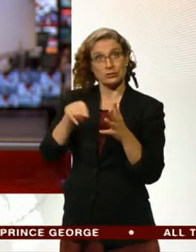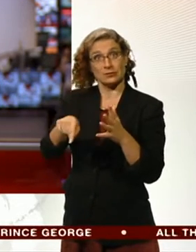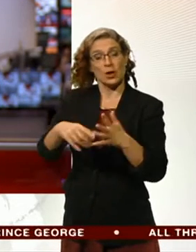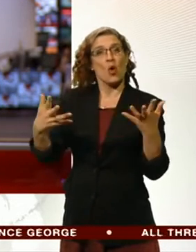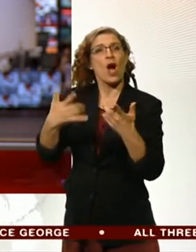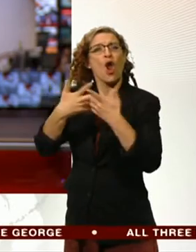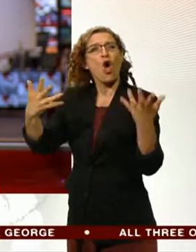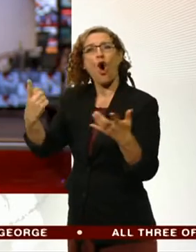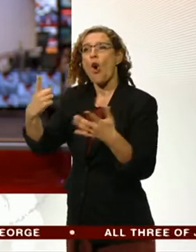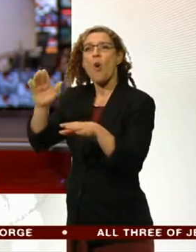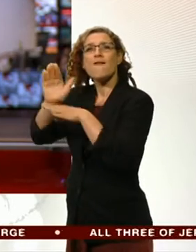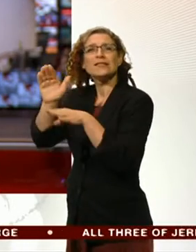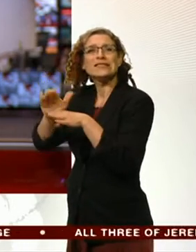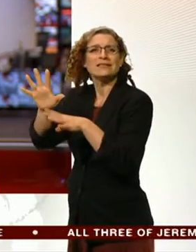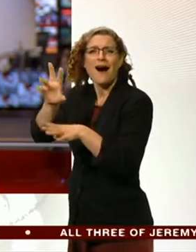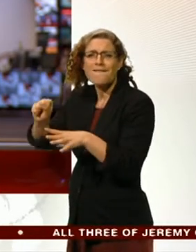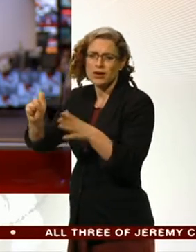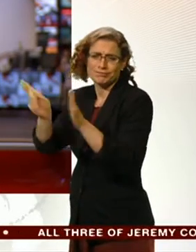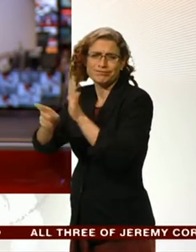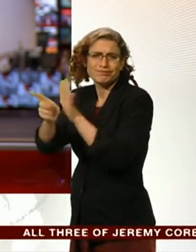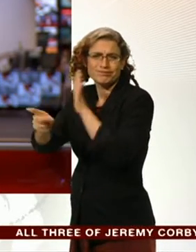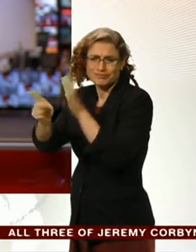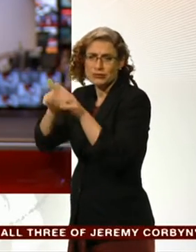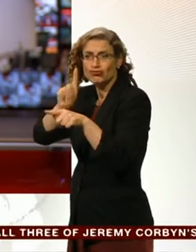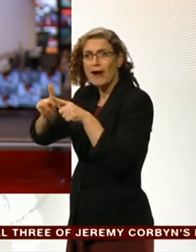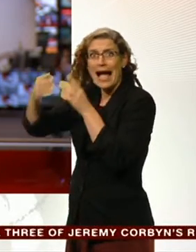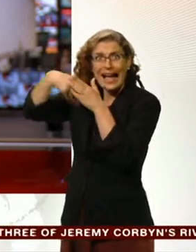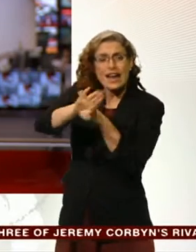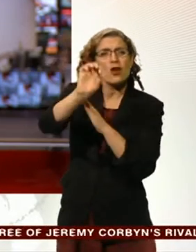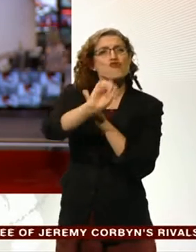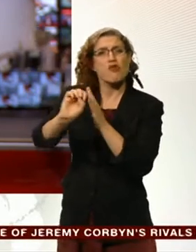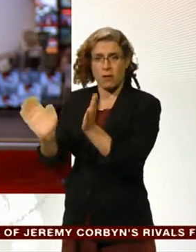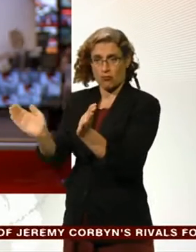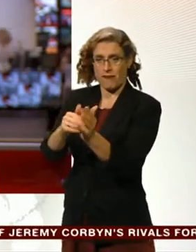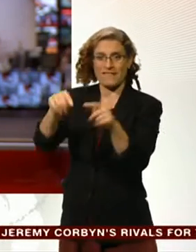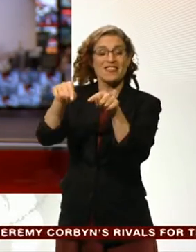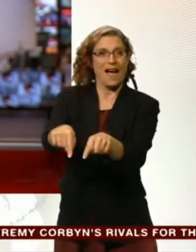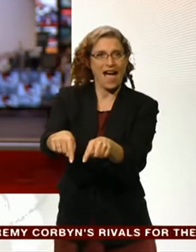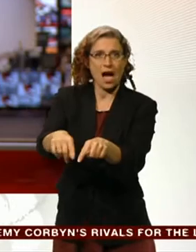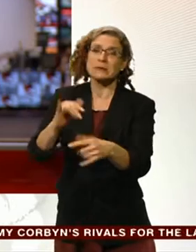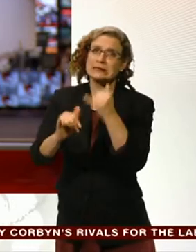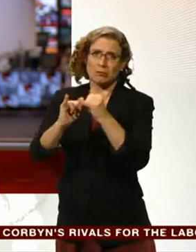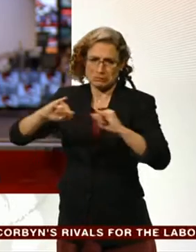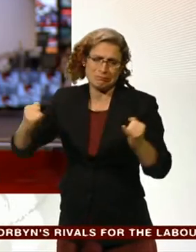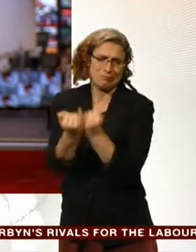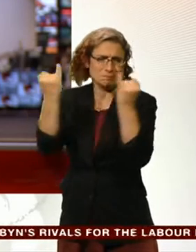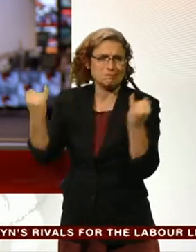a registration centre. It's an attempt to prevent a repeat of the trouble that broke out earlier this week when migrants clashed with police. From Kos,